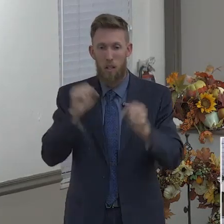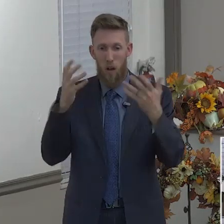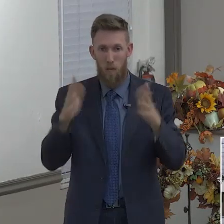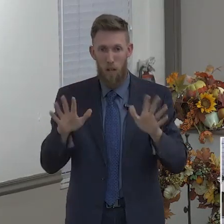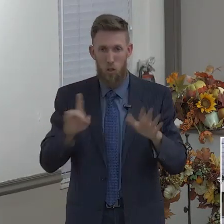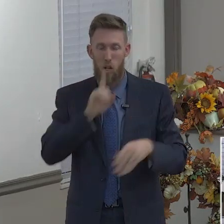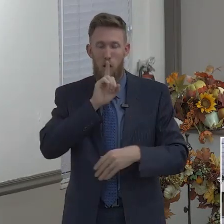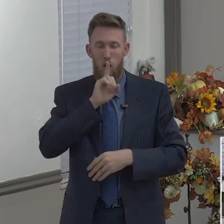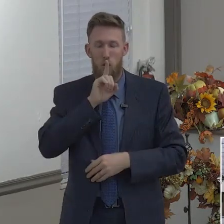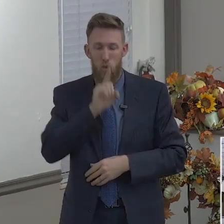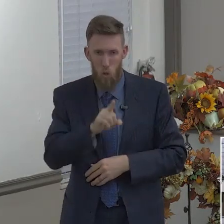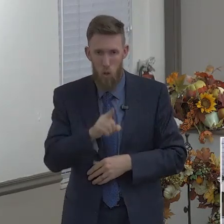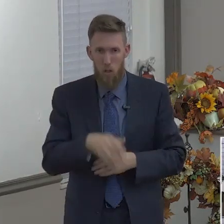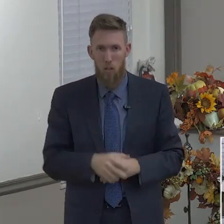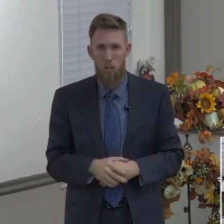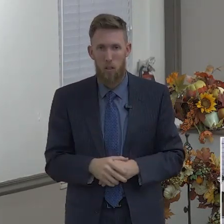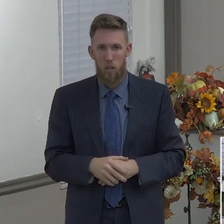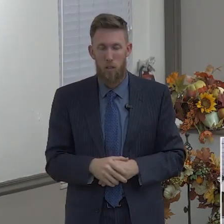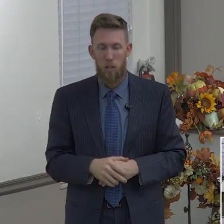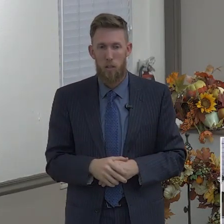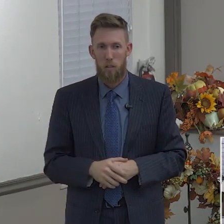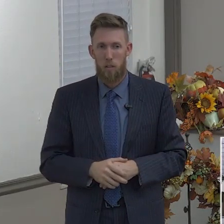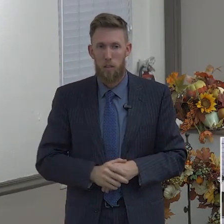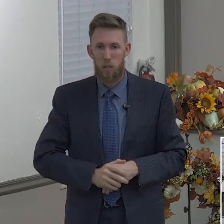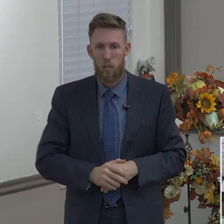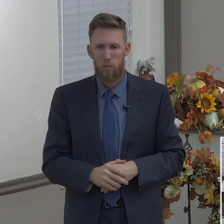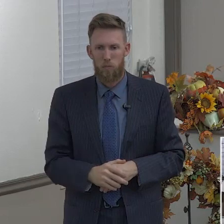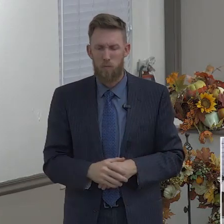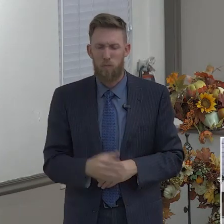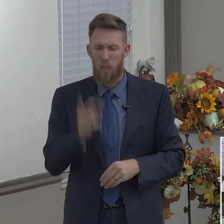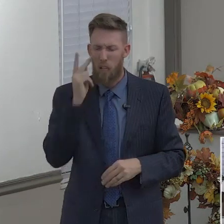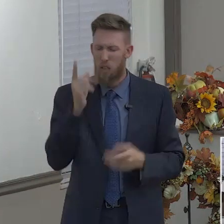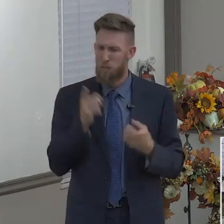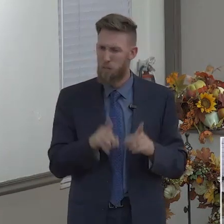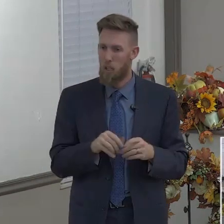Because here's what happens. God calls us to something.